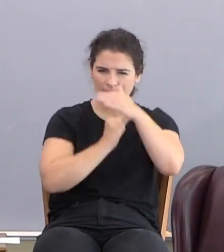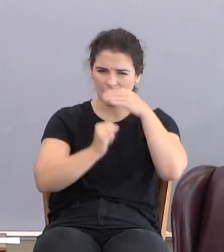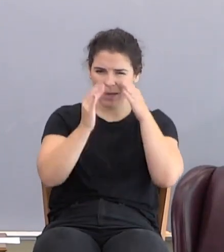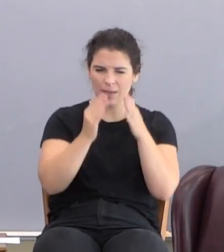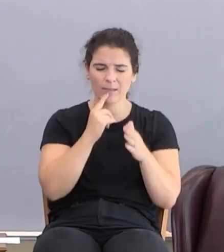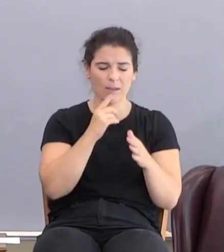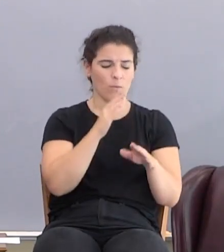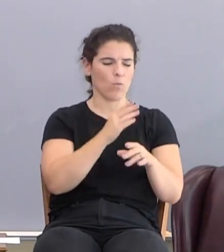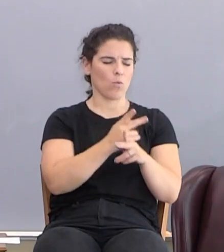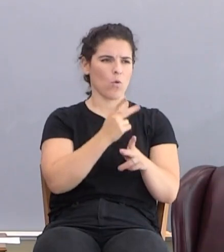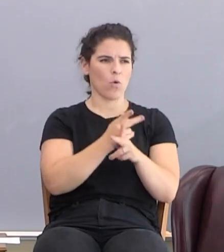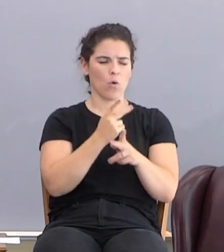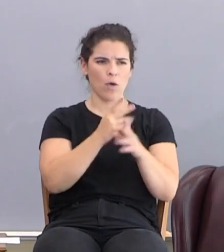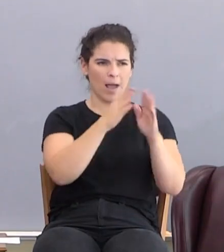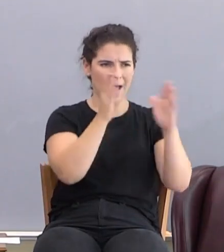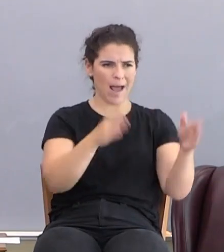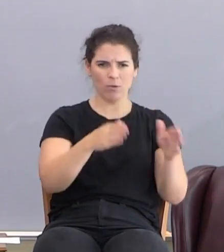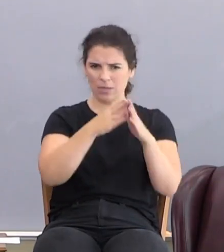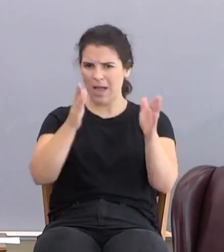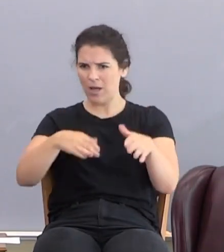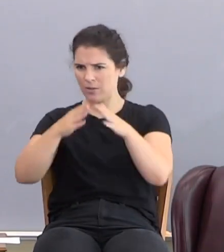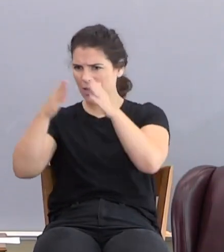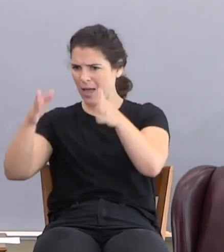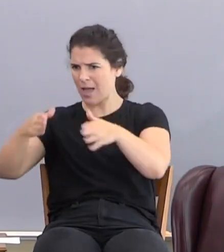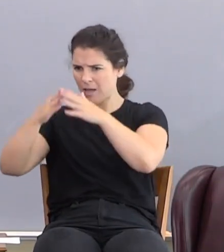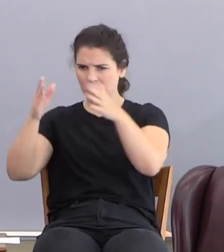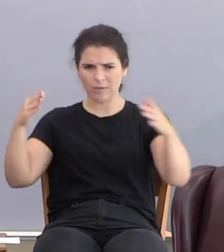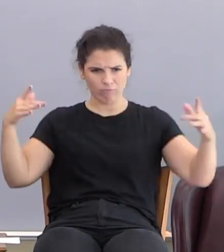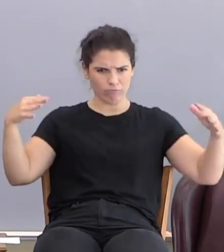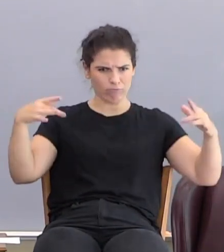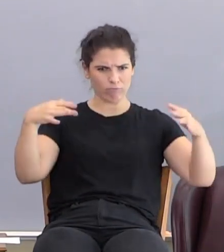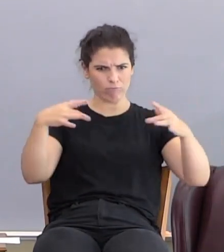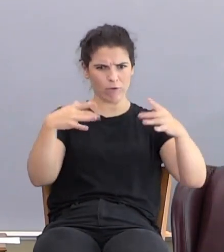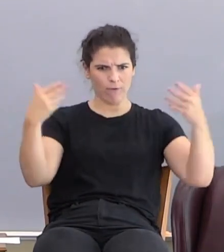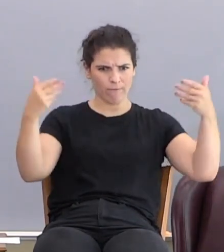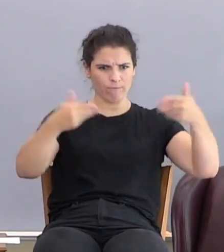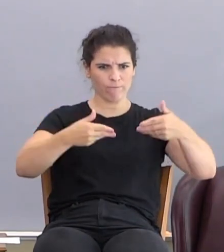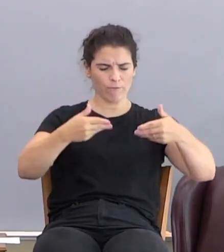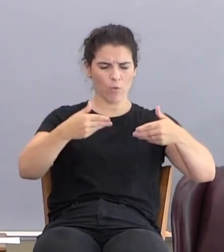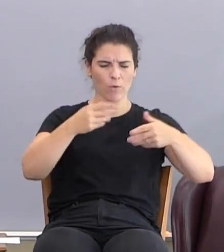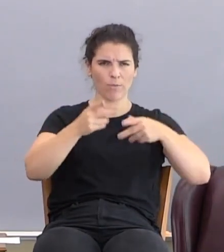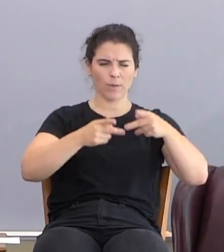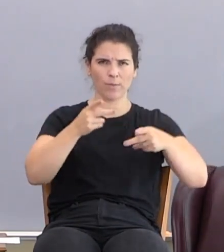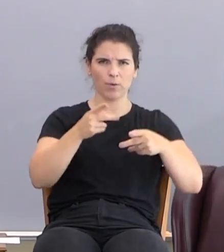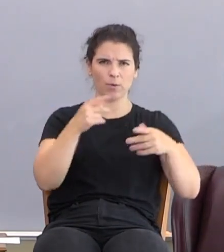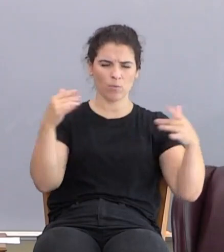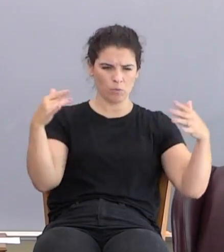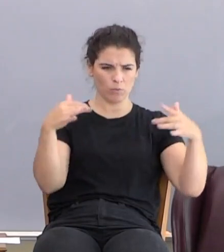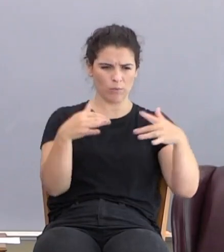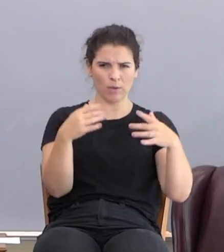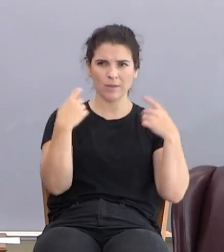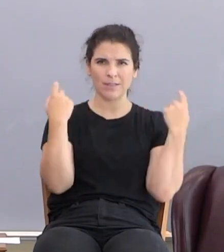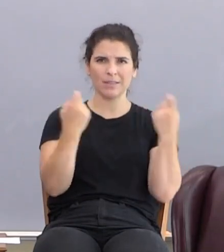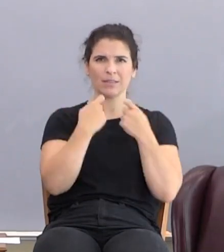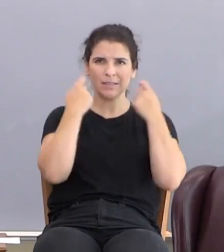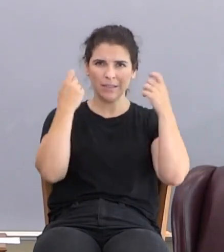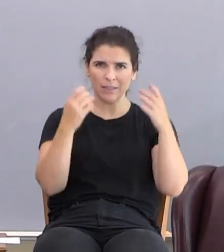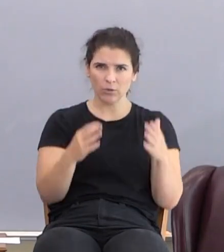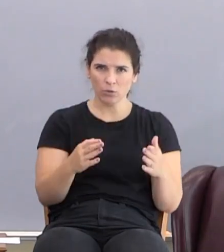house to house, where you put your house right, you concentrate population, because what you're populating, what you're concentrating is sinners.